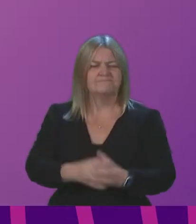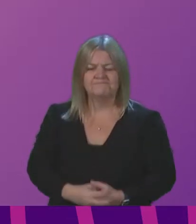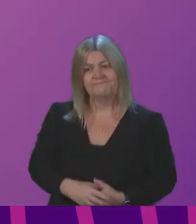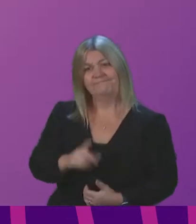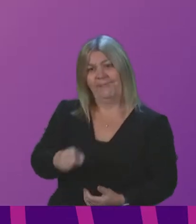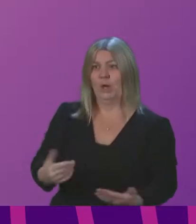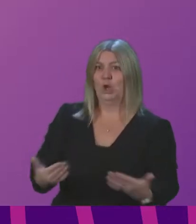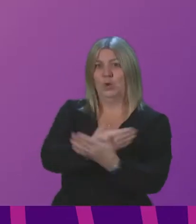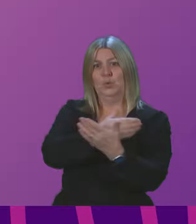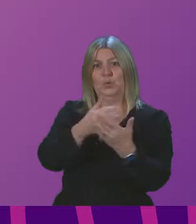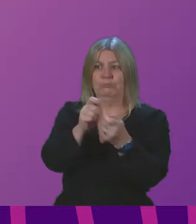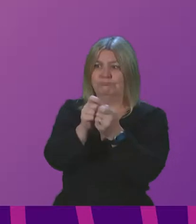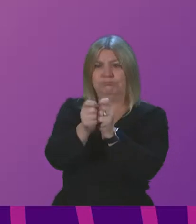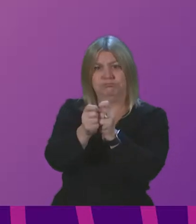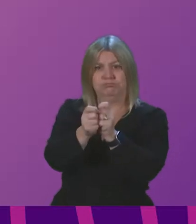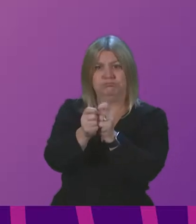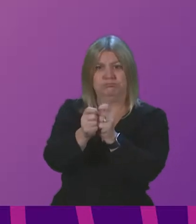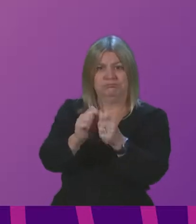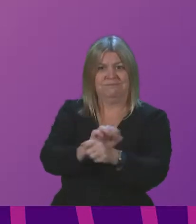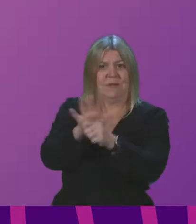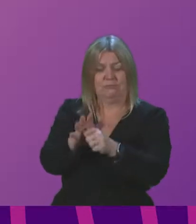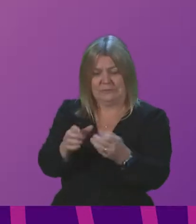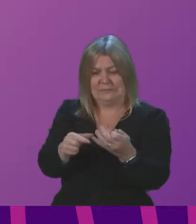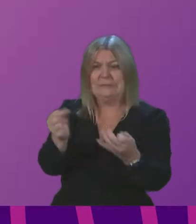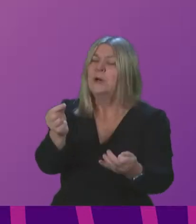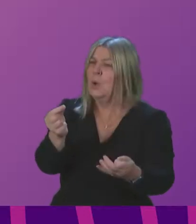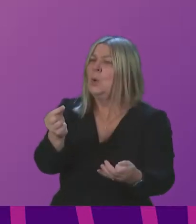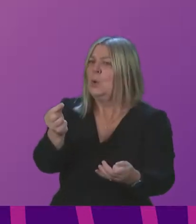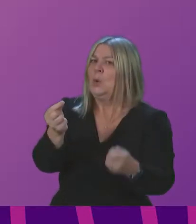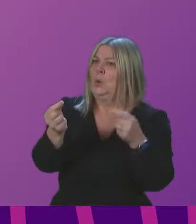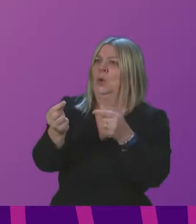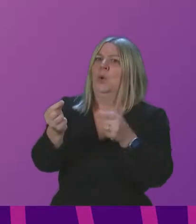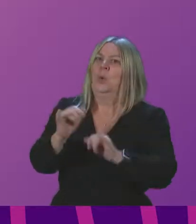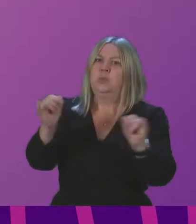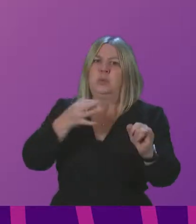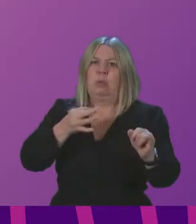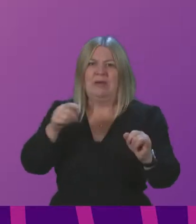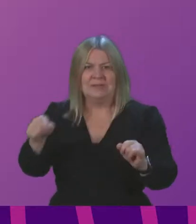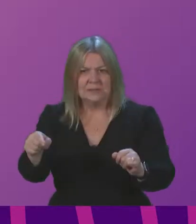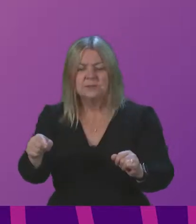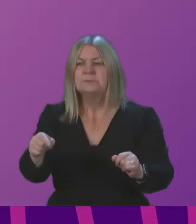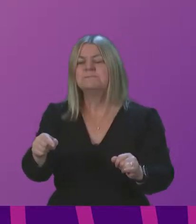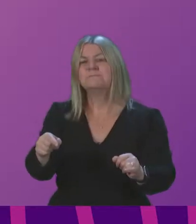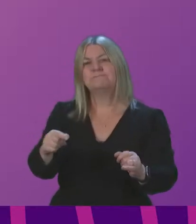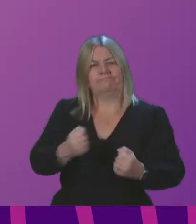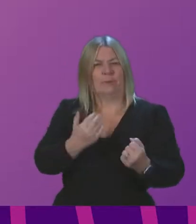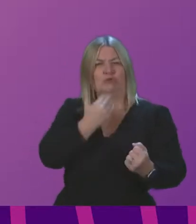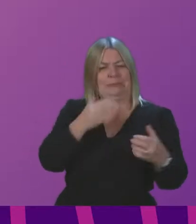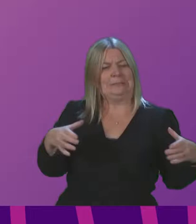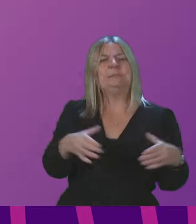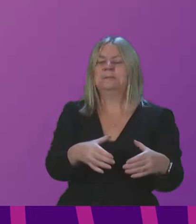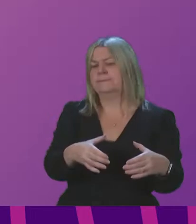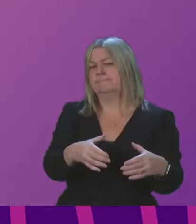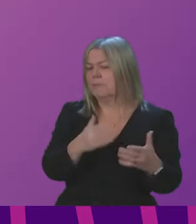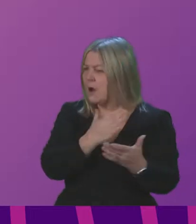reminder that we are not out of the woods yet and that COVID-19 is still a very real threat. The Greens have been clear that we need to take a precautionary